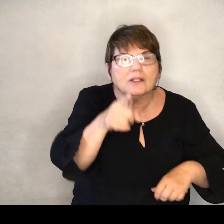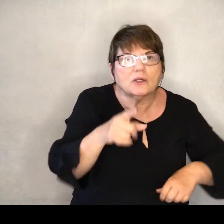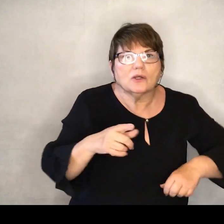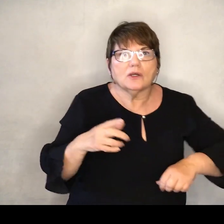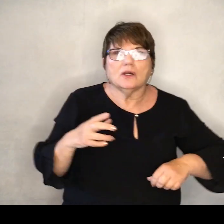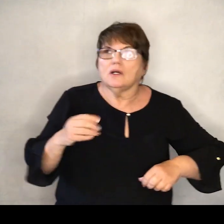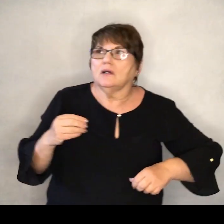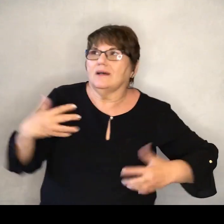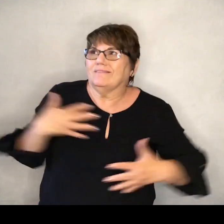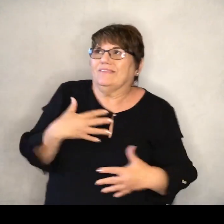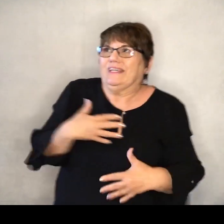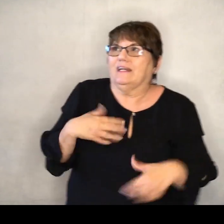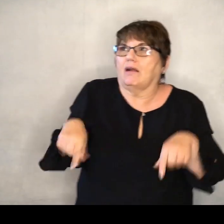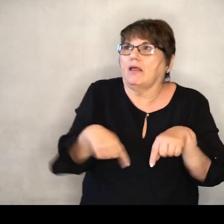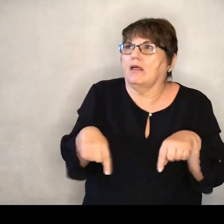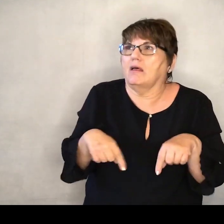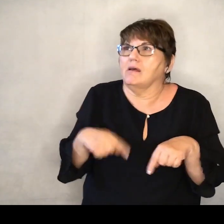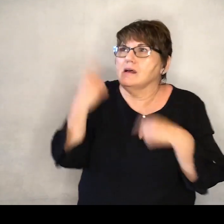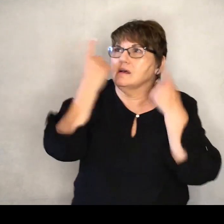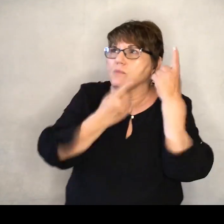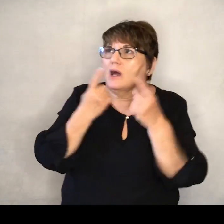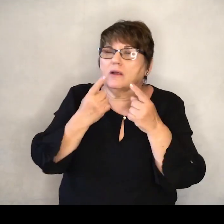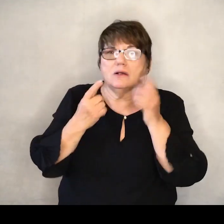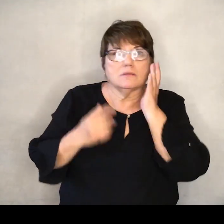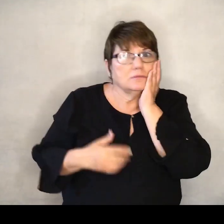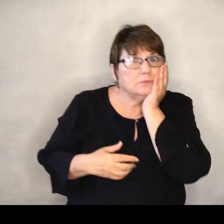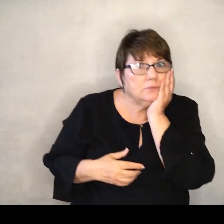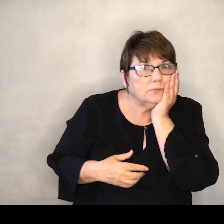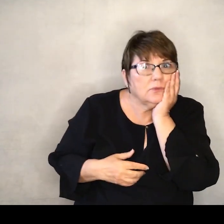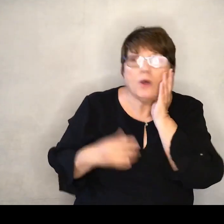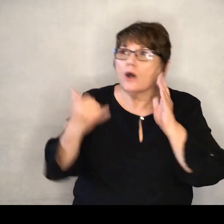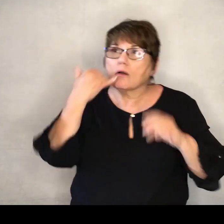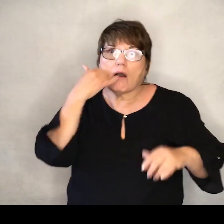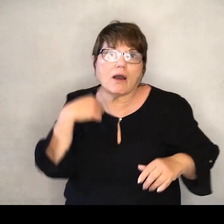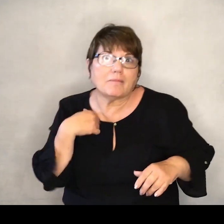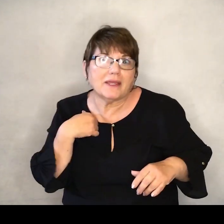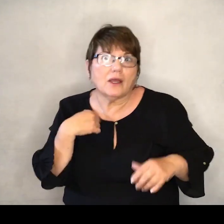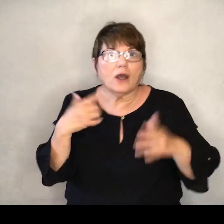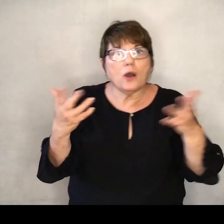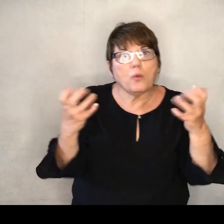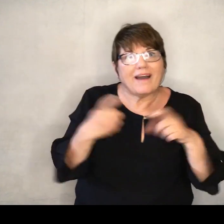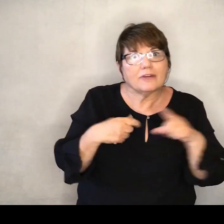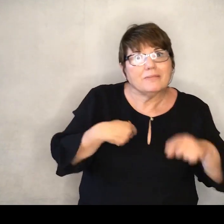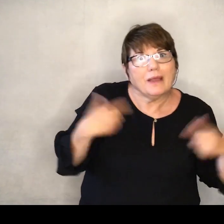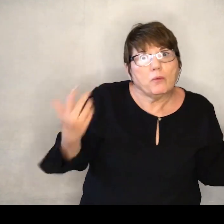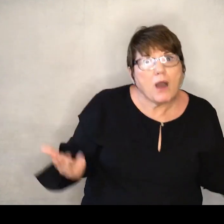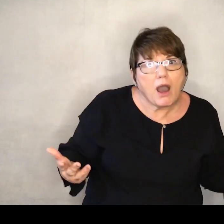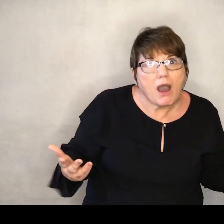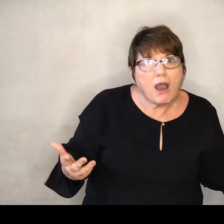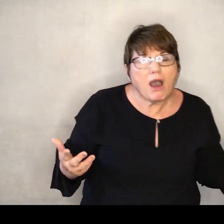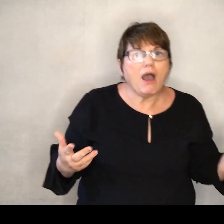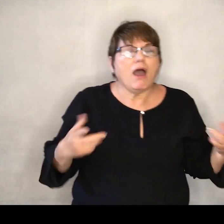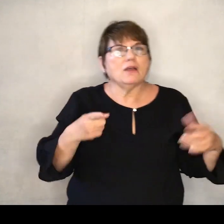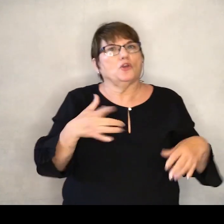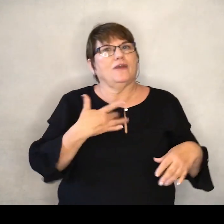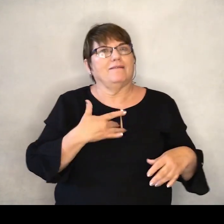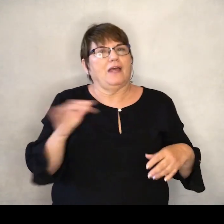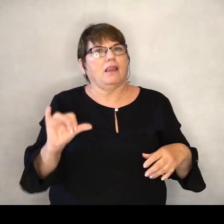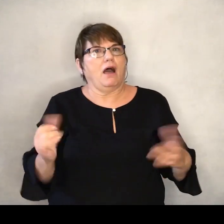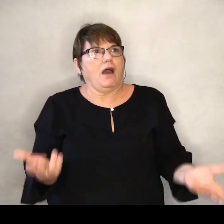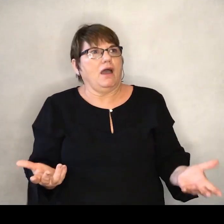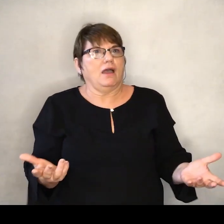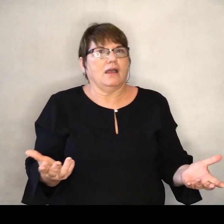and fear as you pondered, oh my gosh, who's there? What do they want from me? It was like you were in some sort of a,